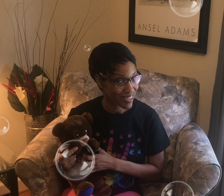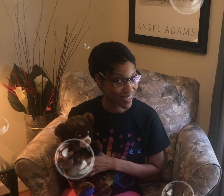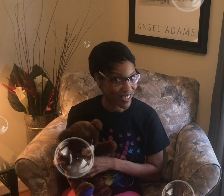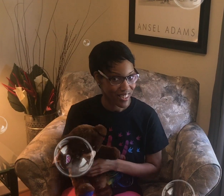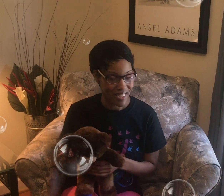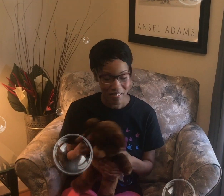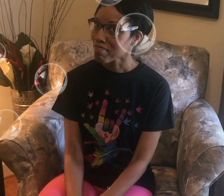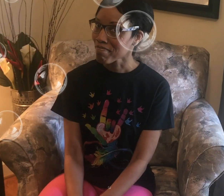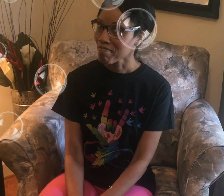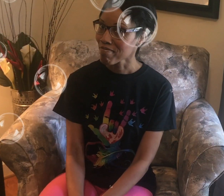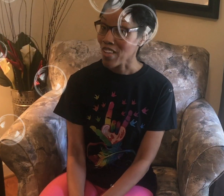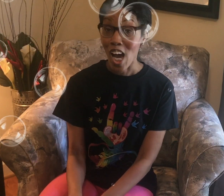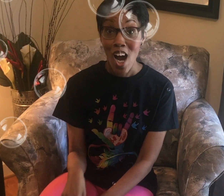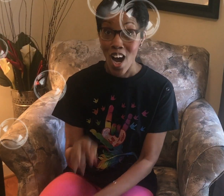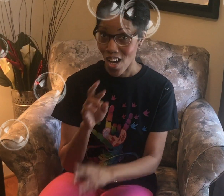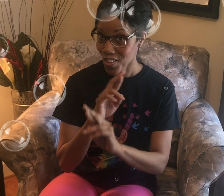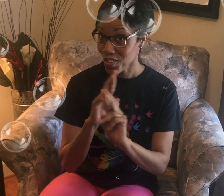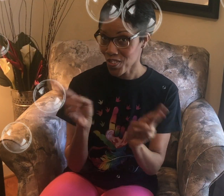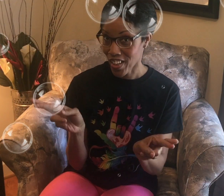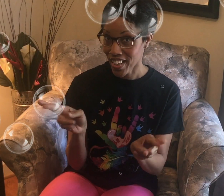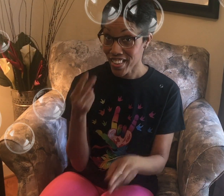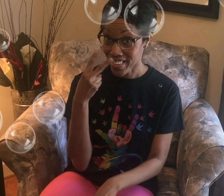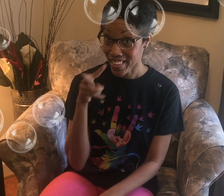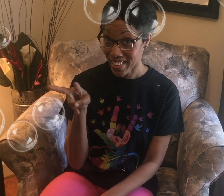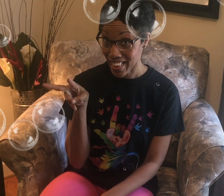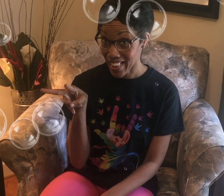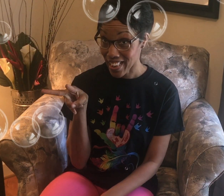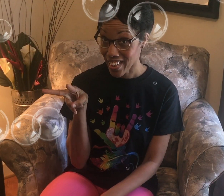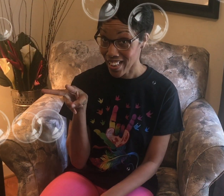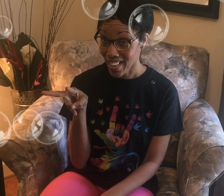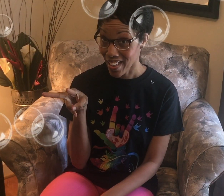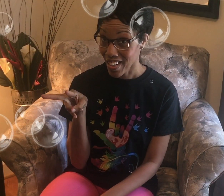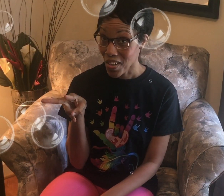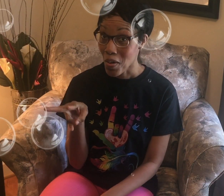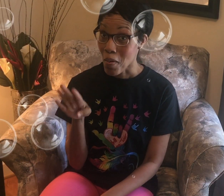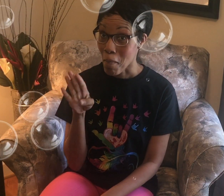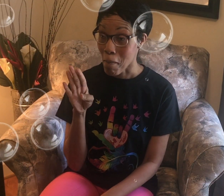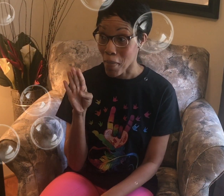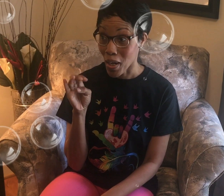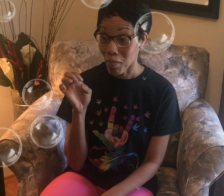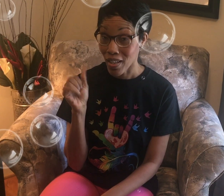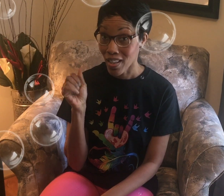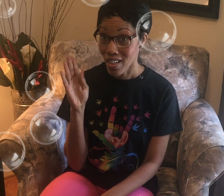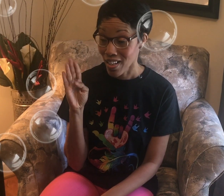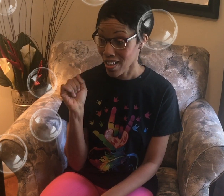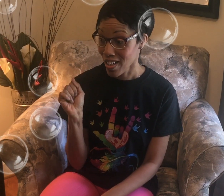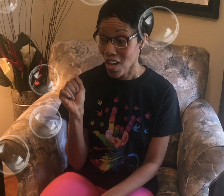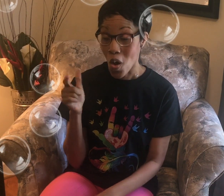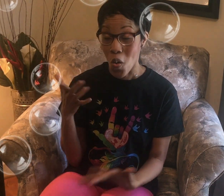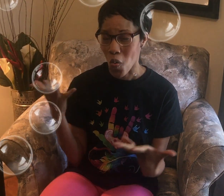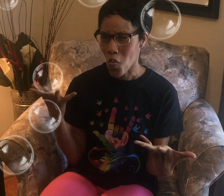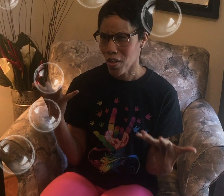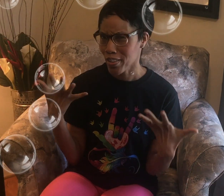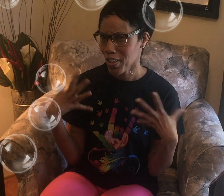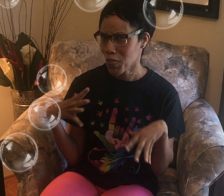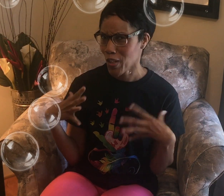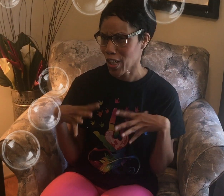see are you ready to see Baba what is he wearing